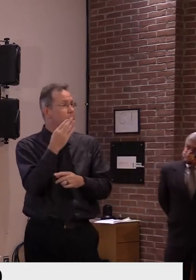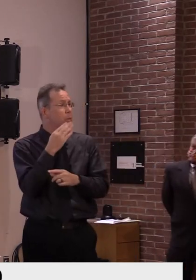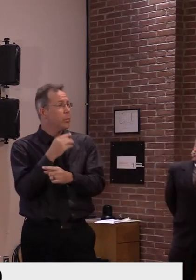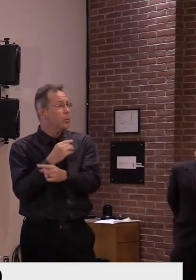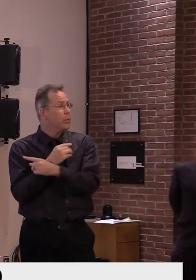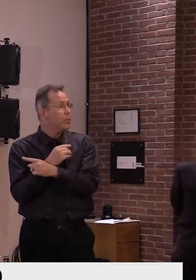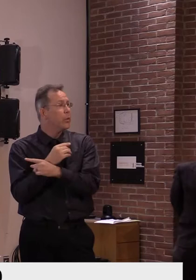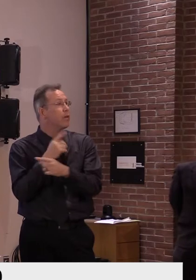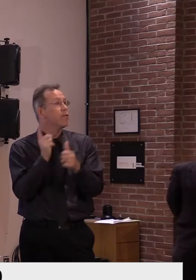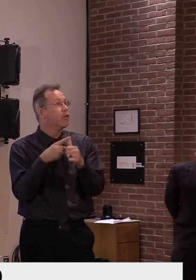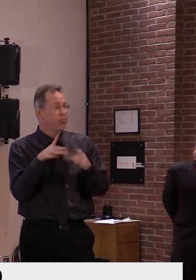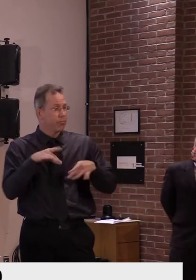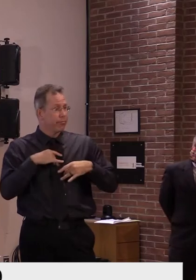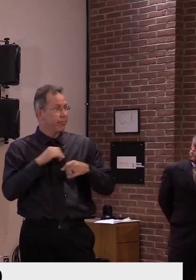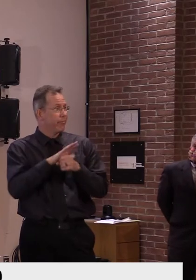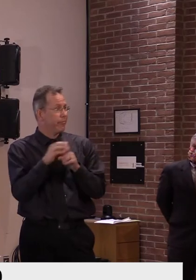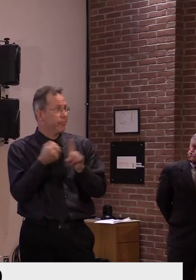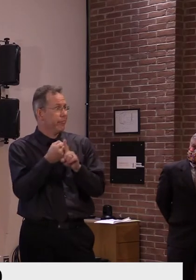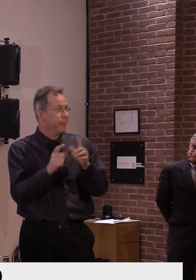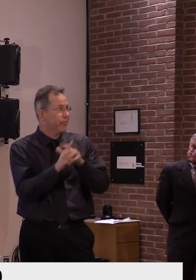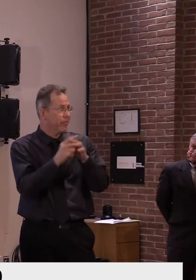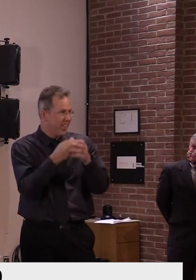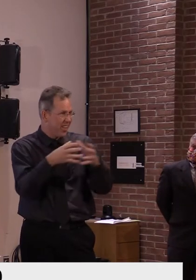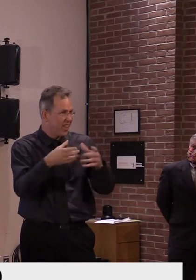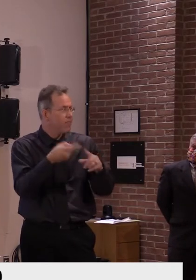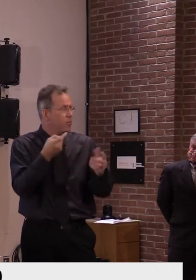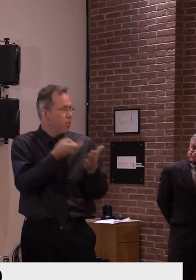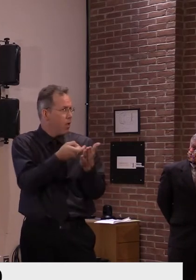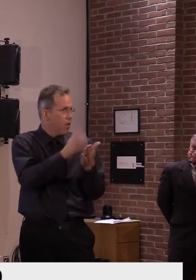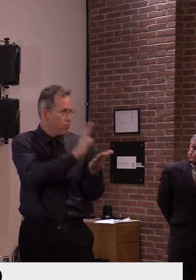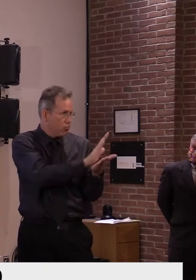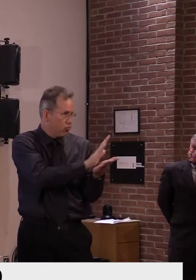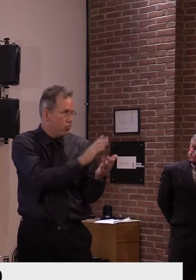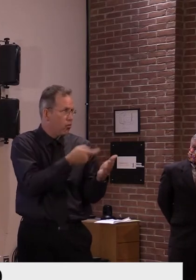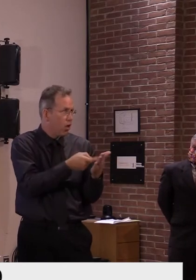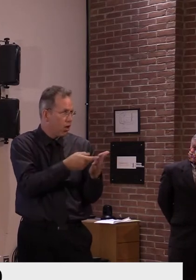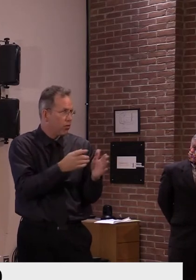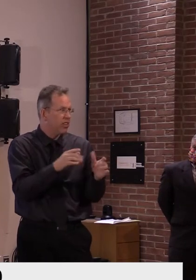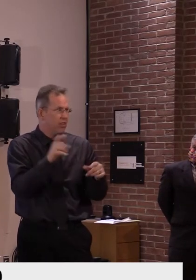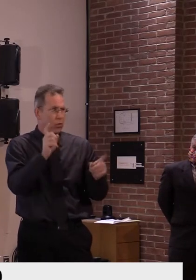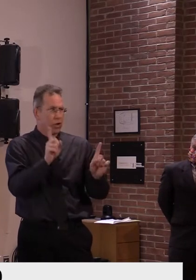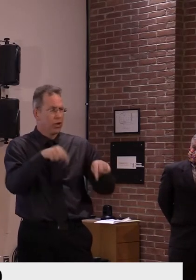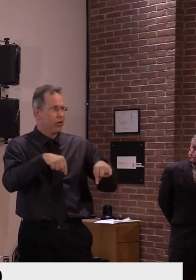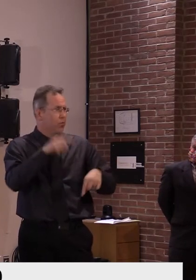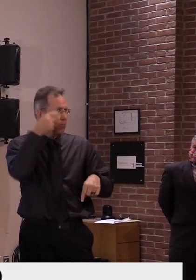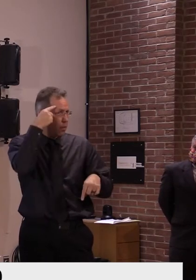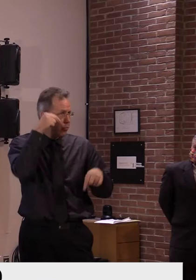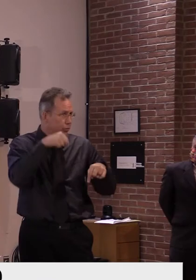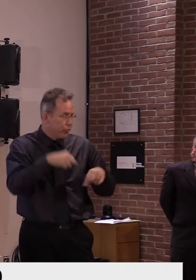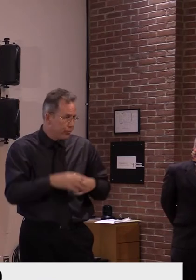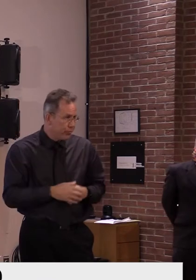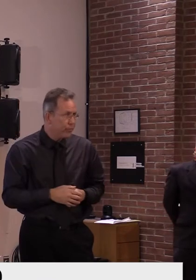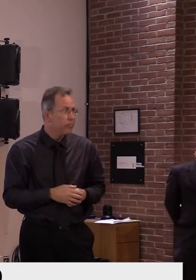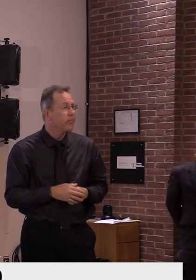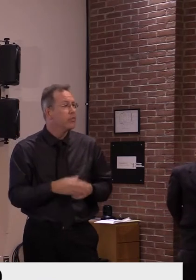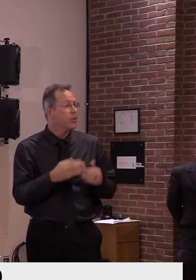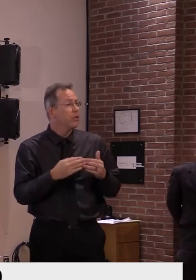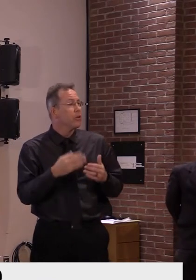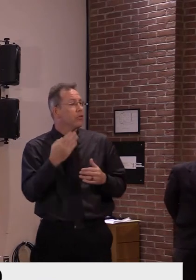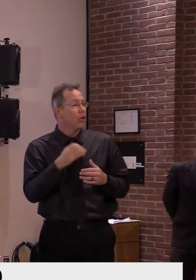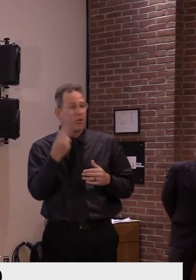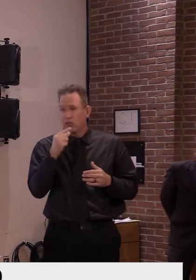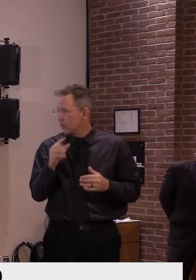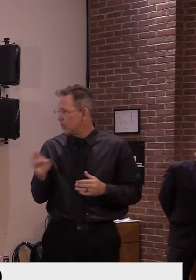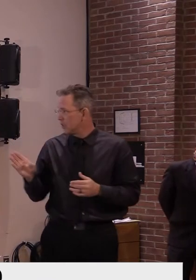outbreak related to the Memorial Civic Center in Montpelier. As we move into the darker green area,